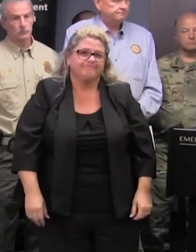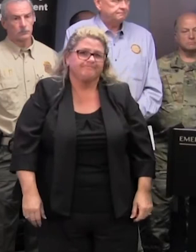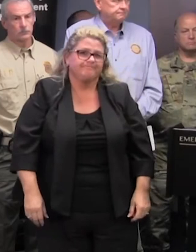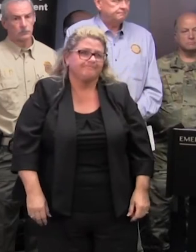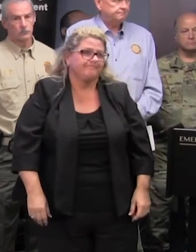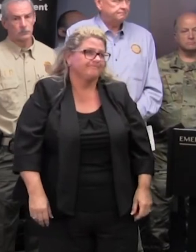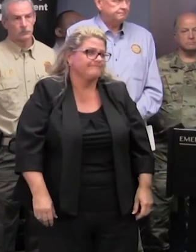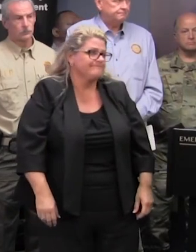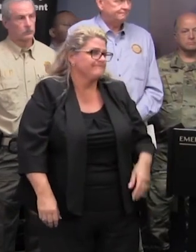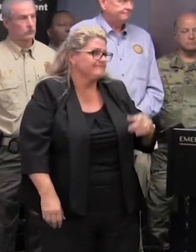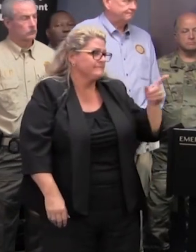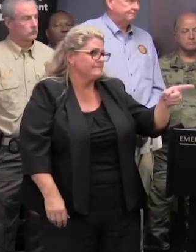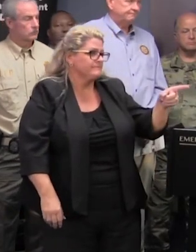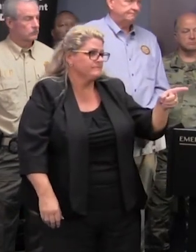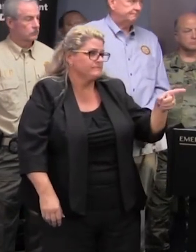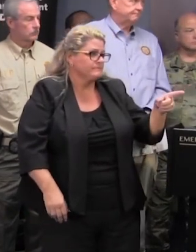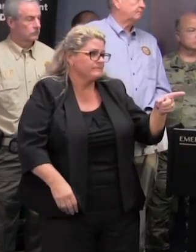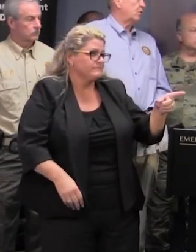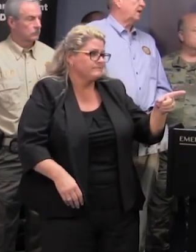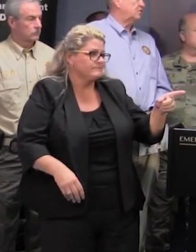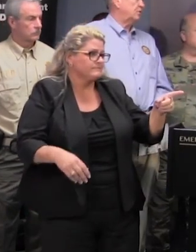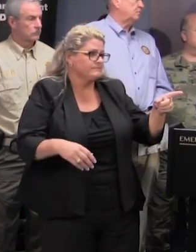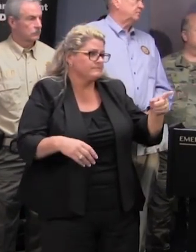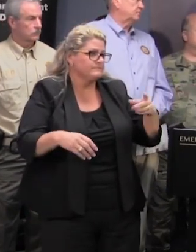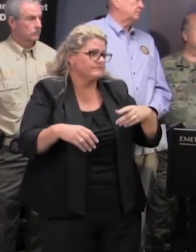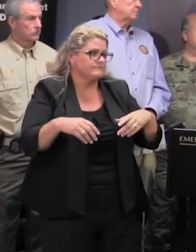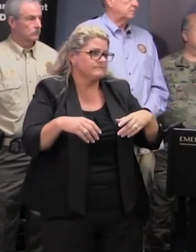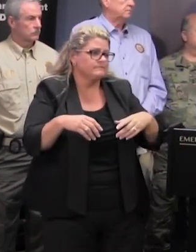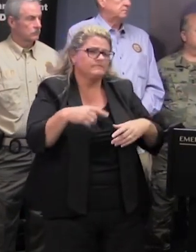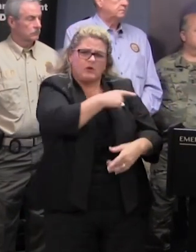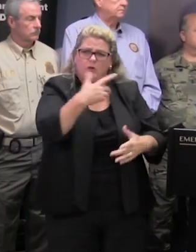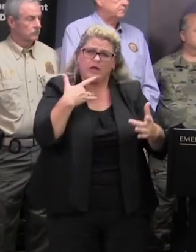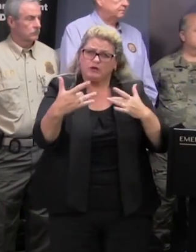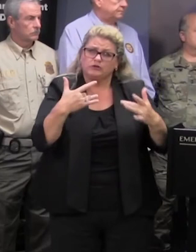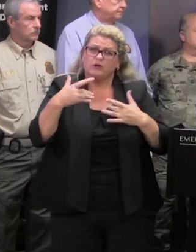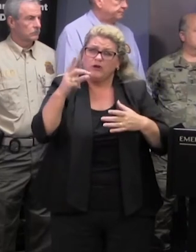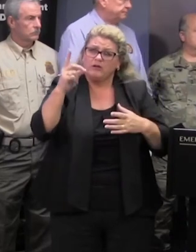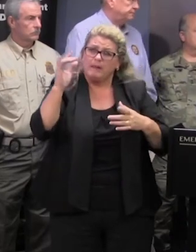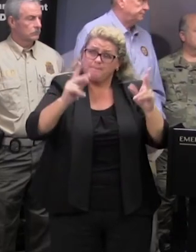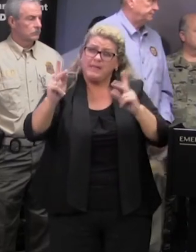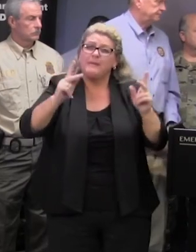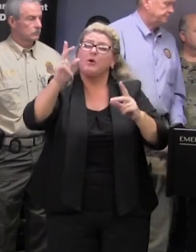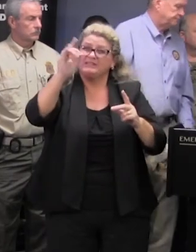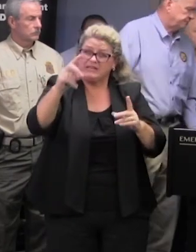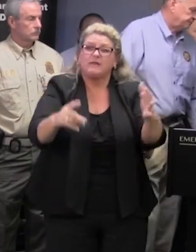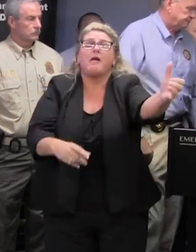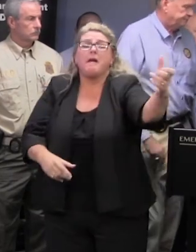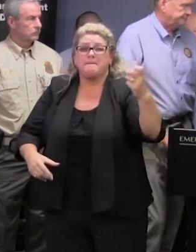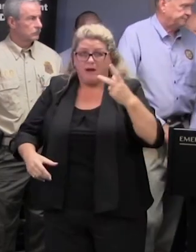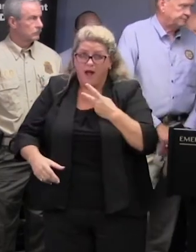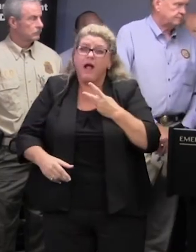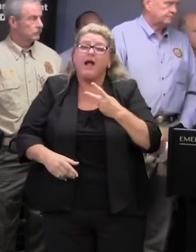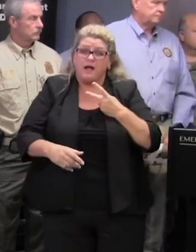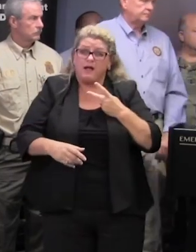more questions yes was there a concern that people came back after the the uh the storm passed thinking that things were going to be